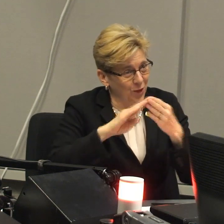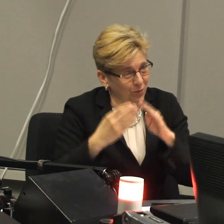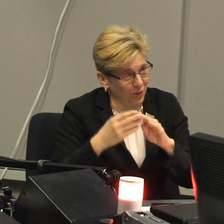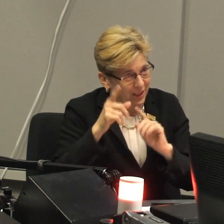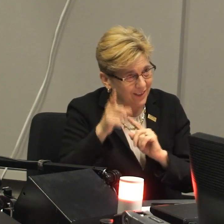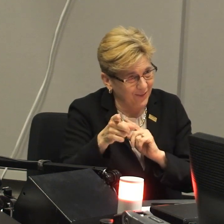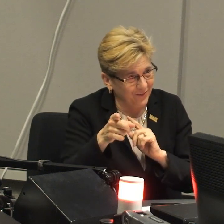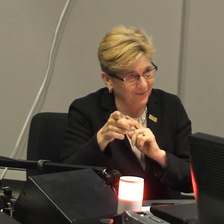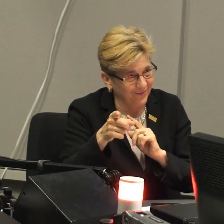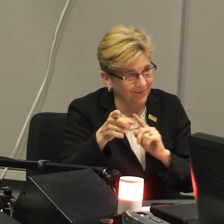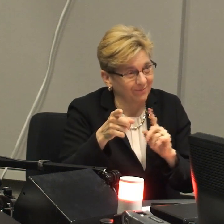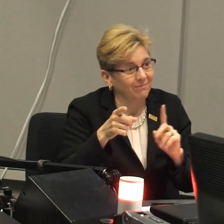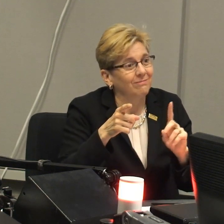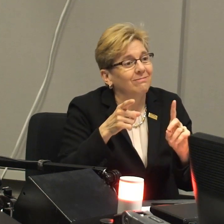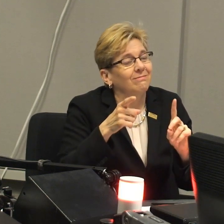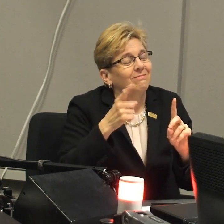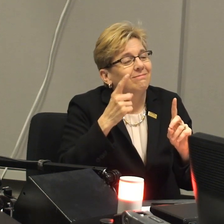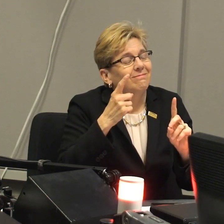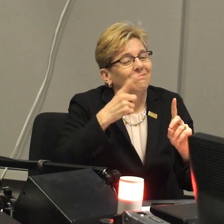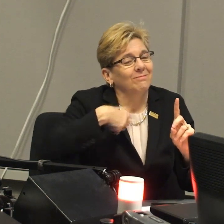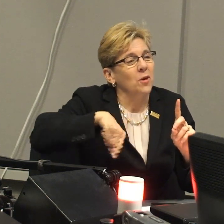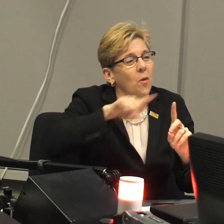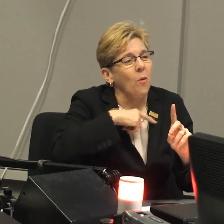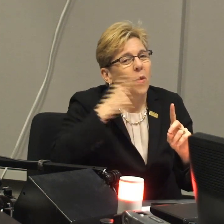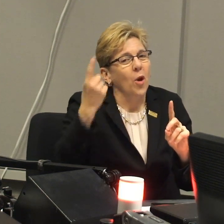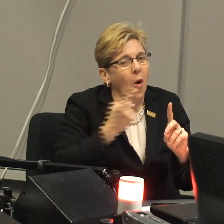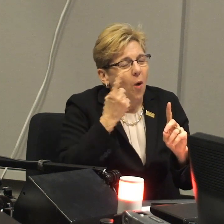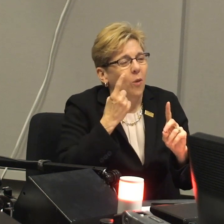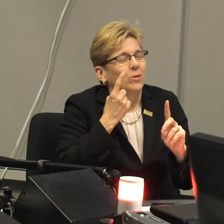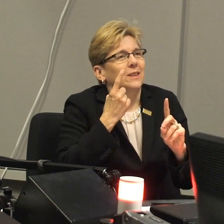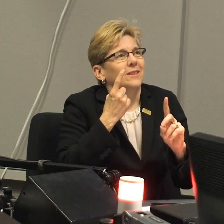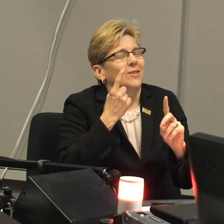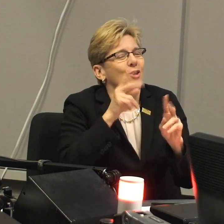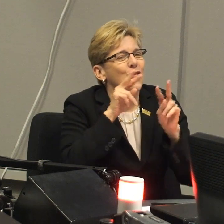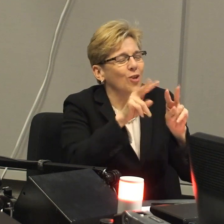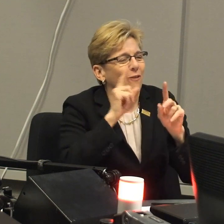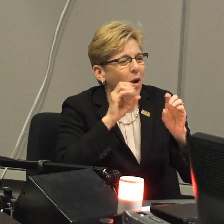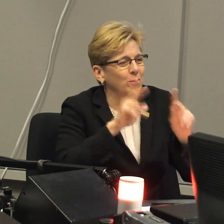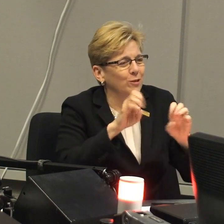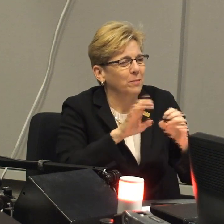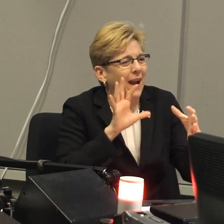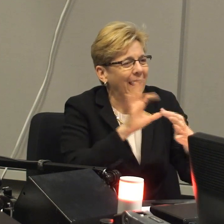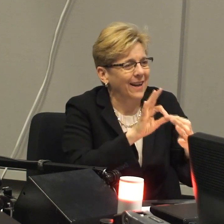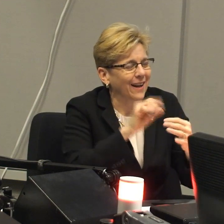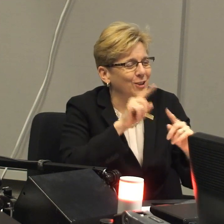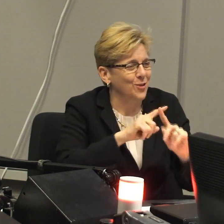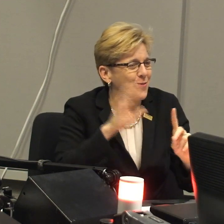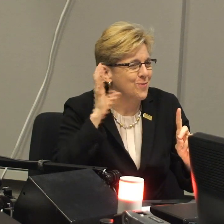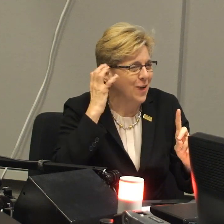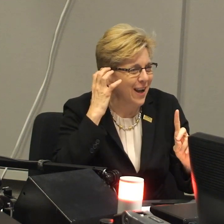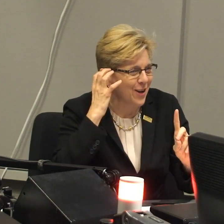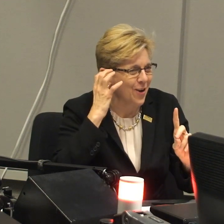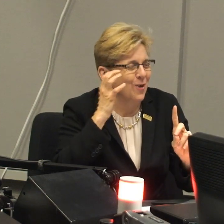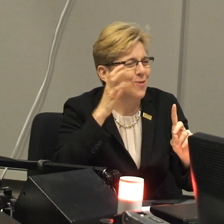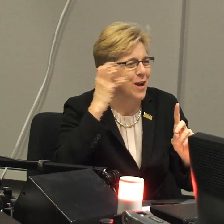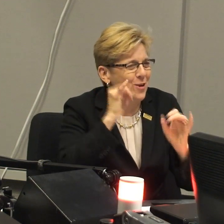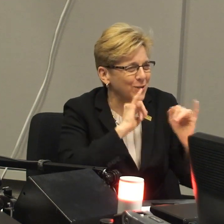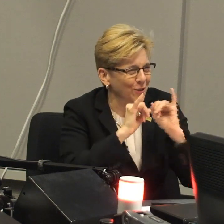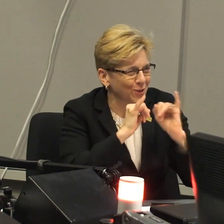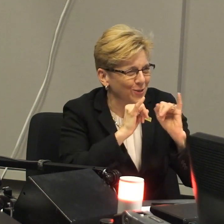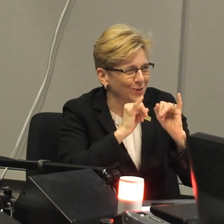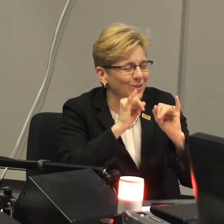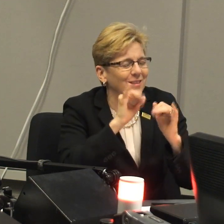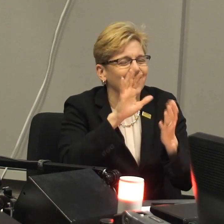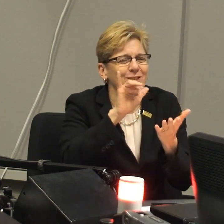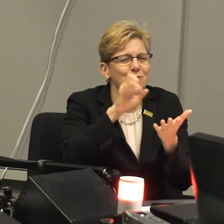this interview accessible to the deaf community. And with that, you know, we always look for opportunities to be engaged